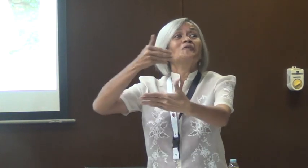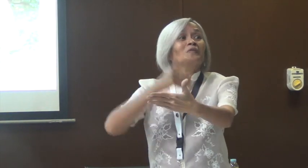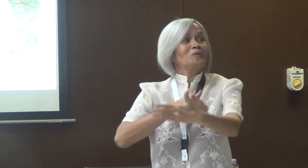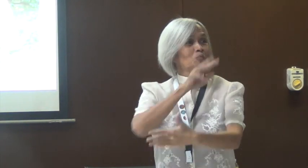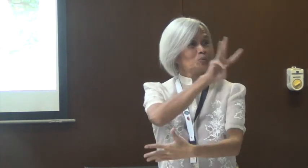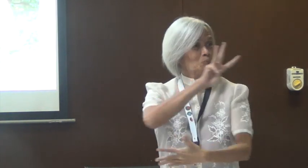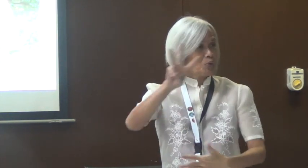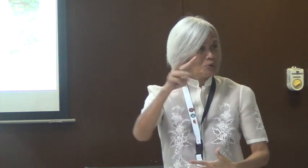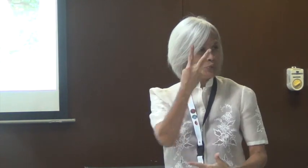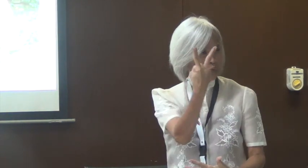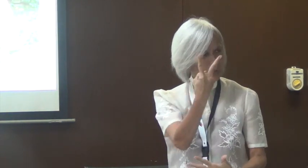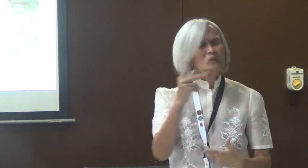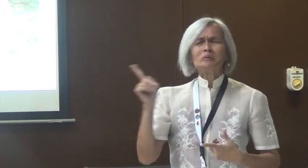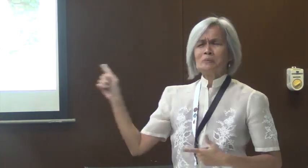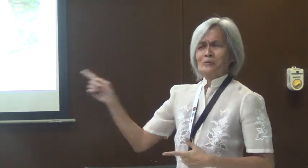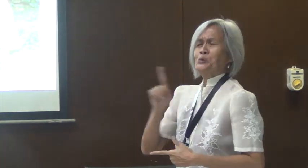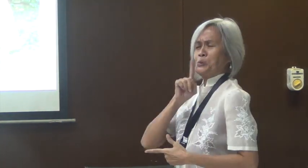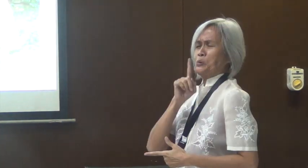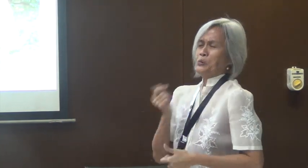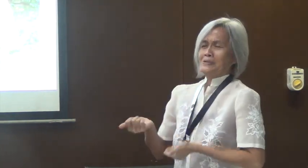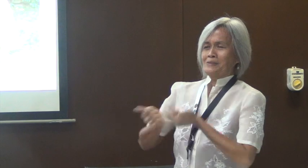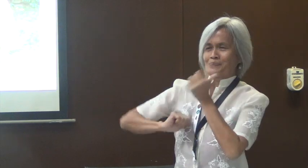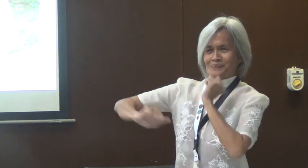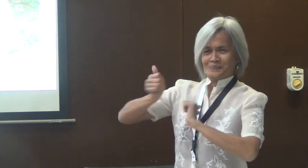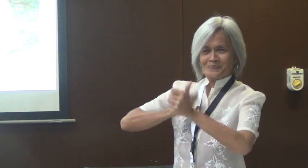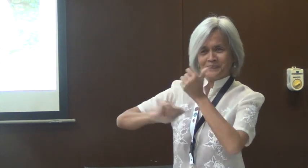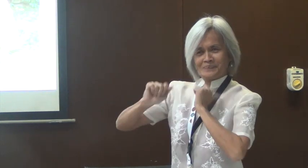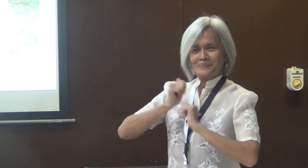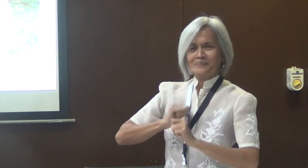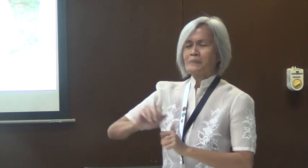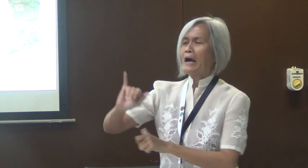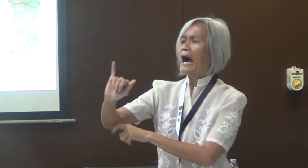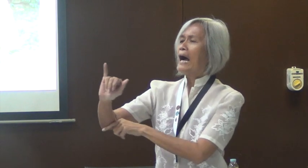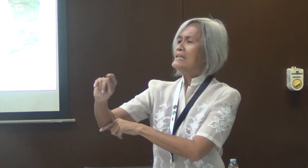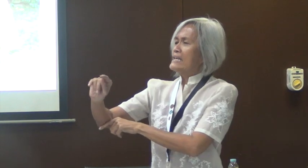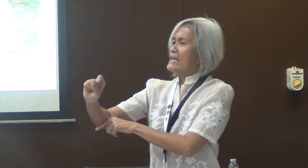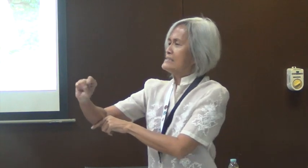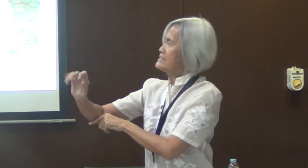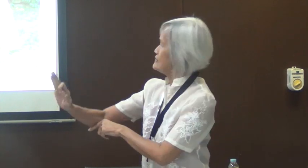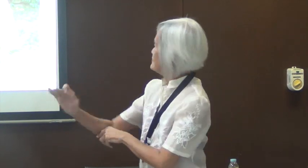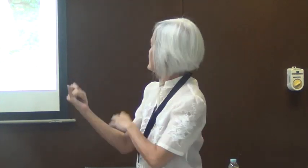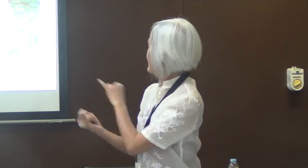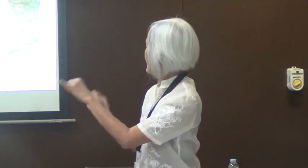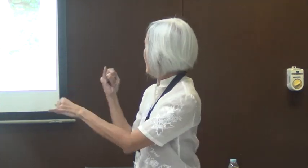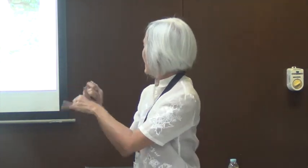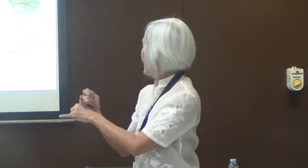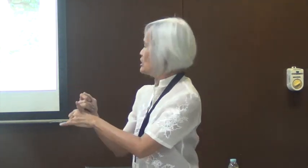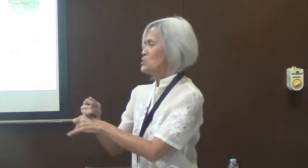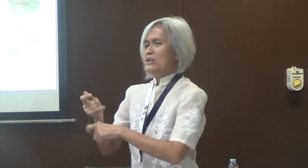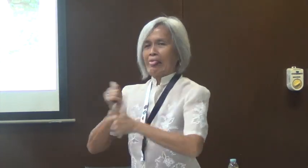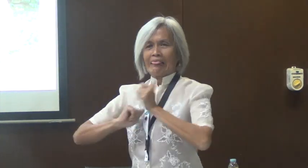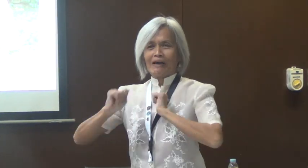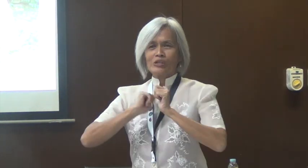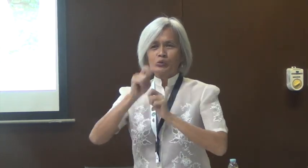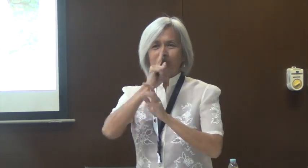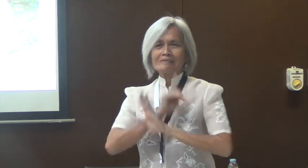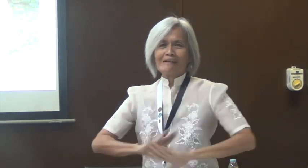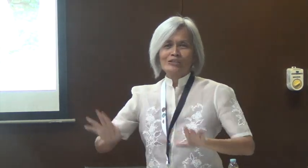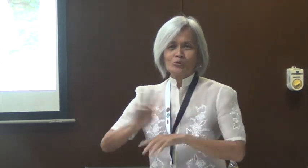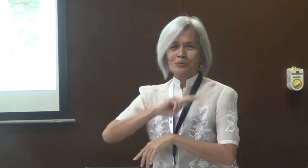And so before World War II, you have this deaf group, the International